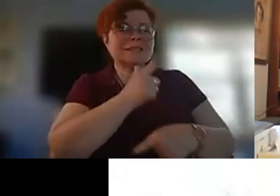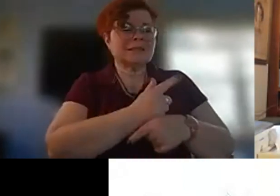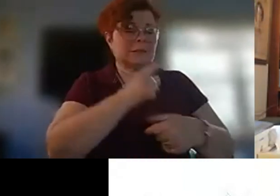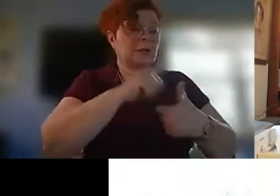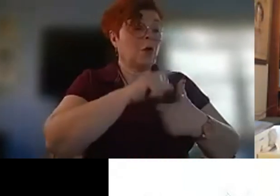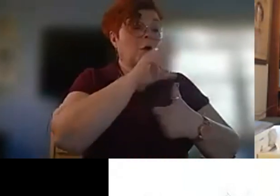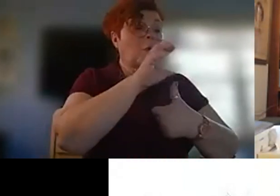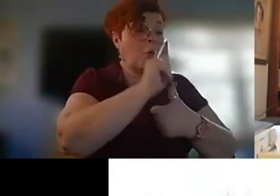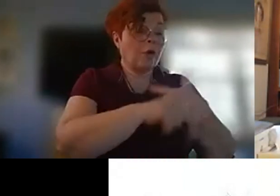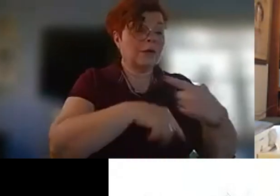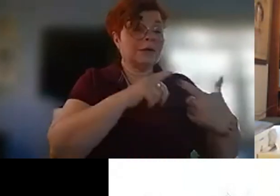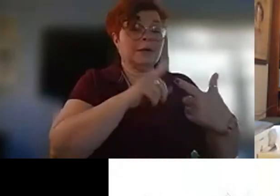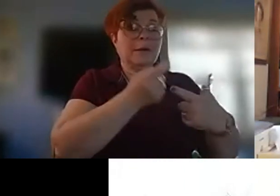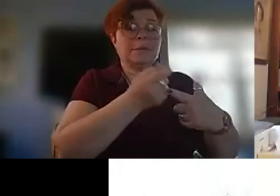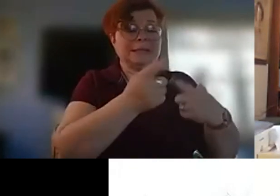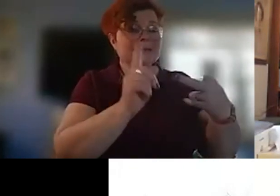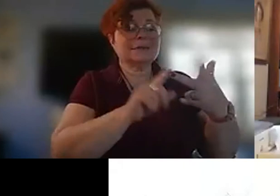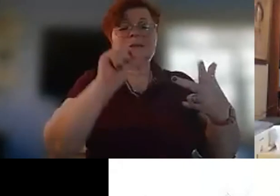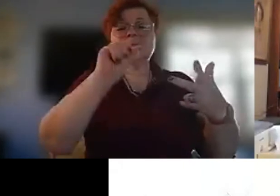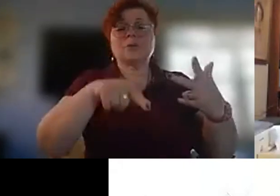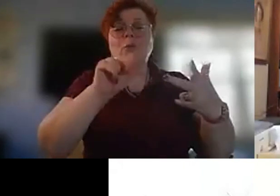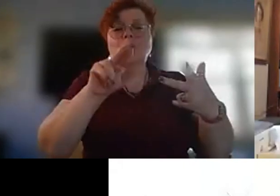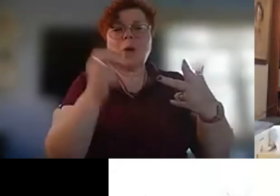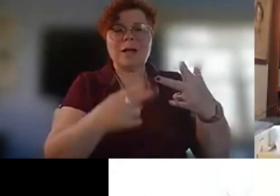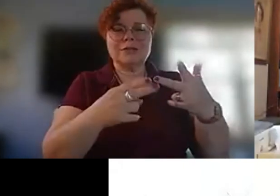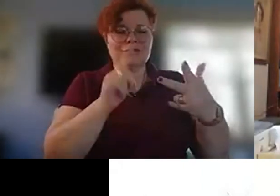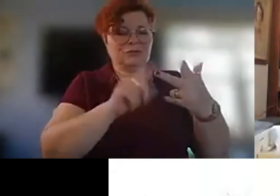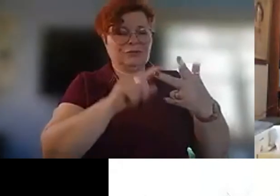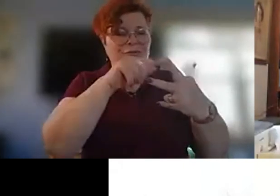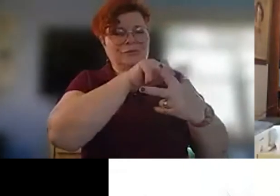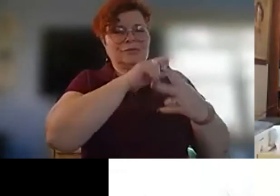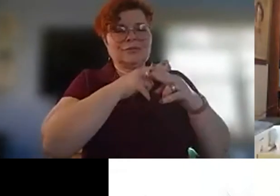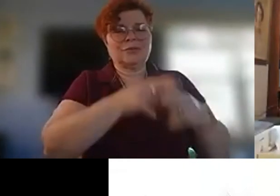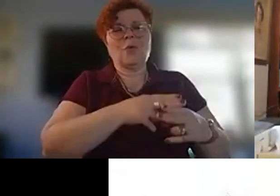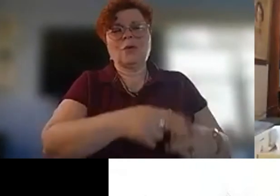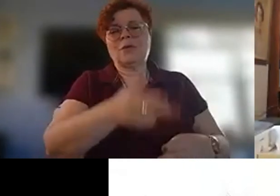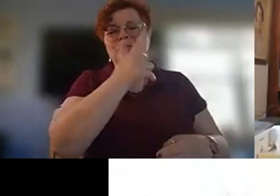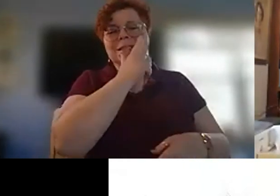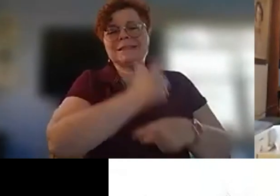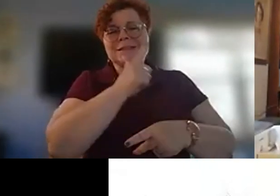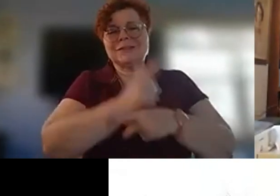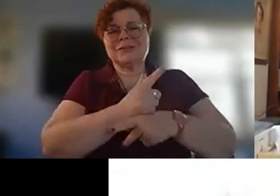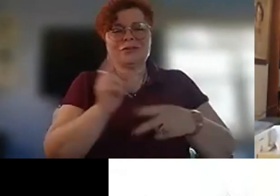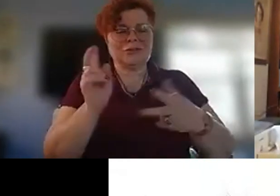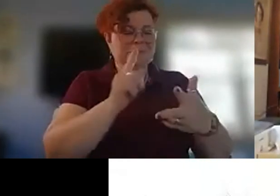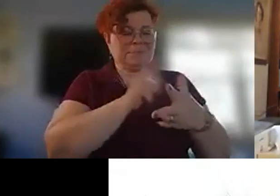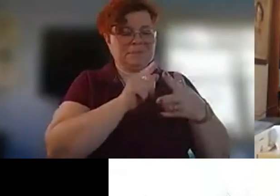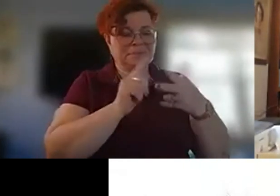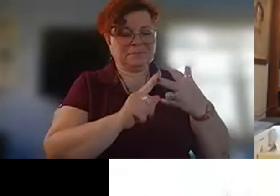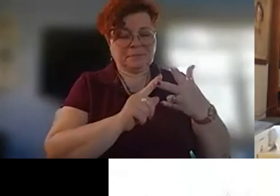what's the third squash squash corn beans and squash i was gonna say melon but yeah same thing um and just all of it